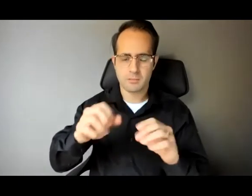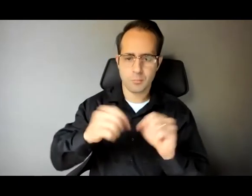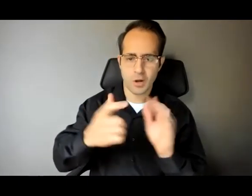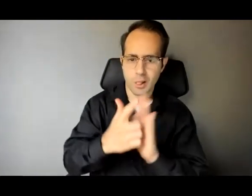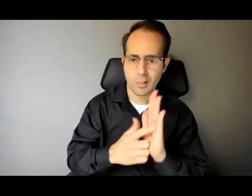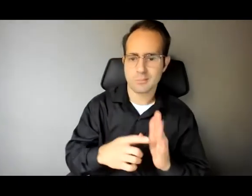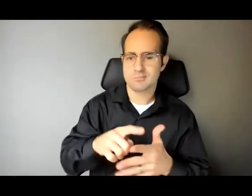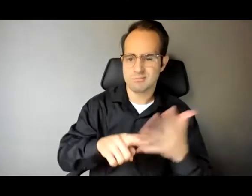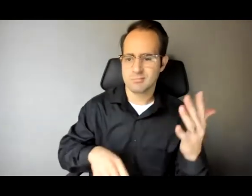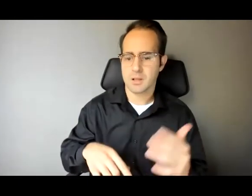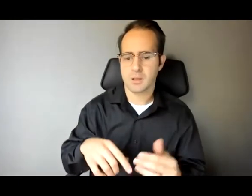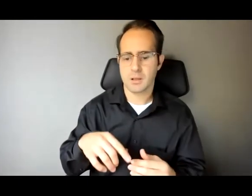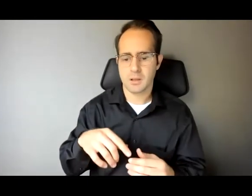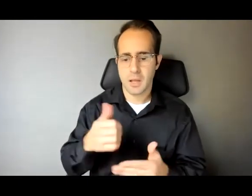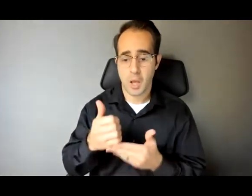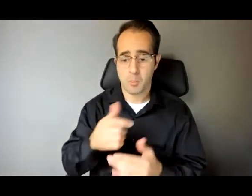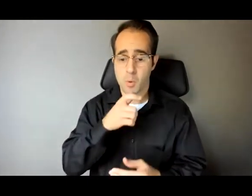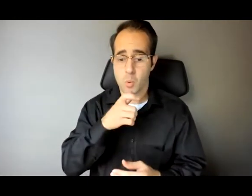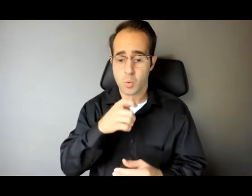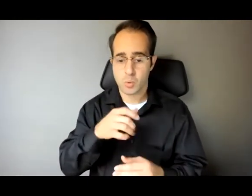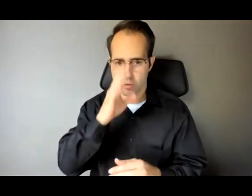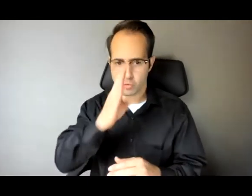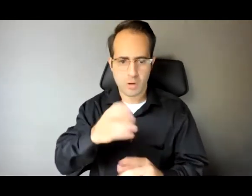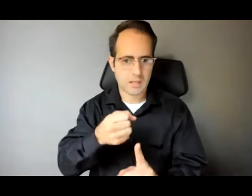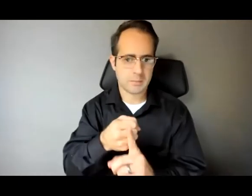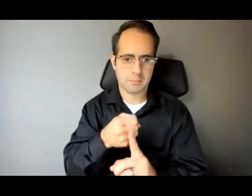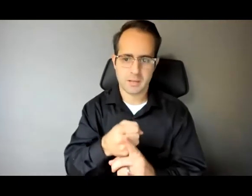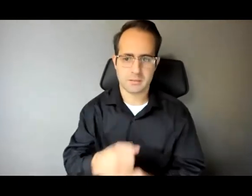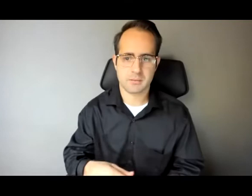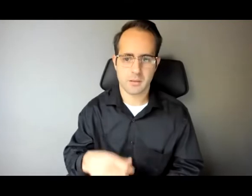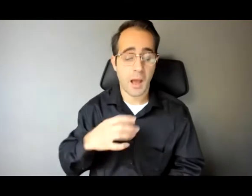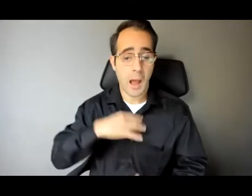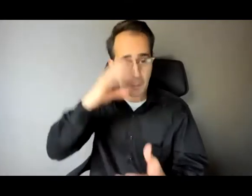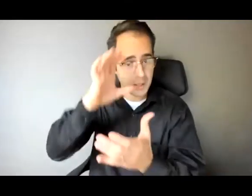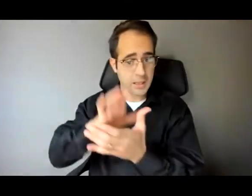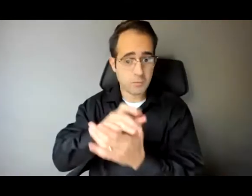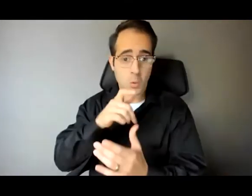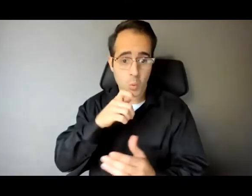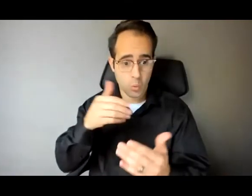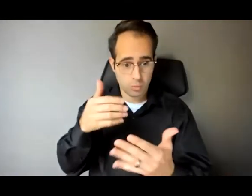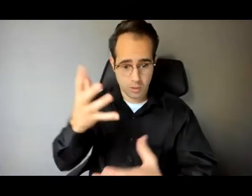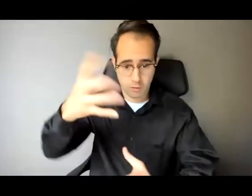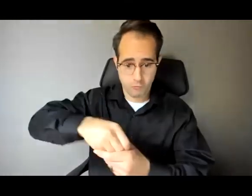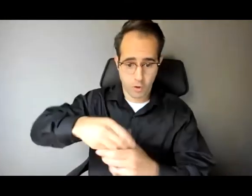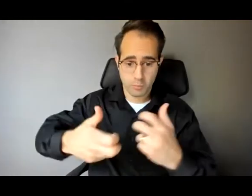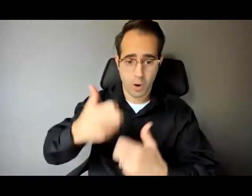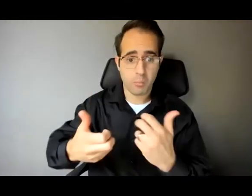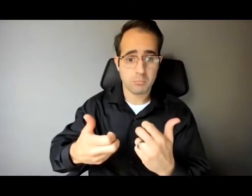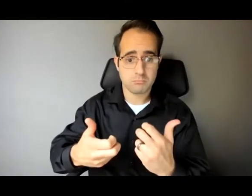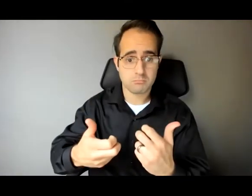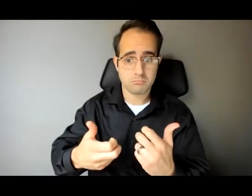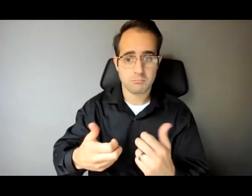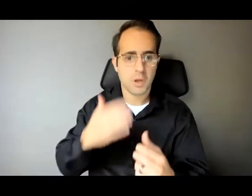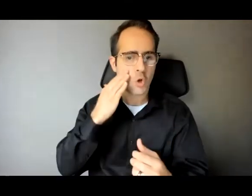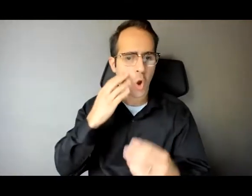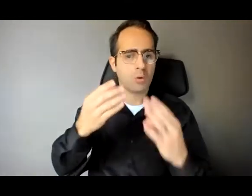people because anyone who knows me knows that I believe people closest to the problem are closest to the solution but furthest from power and resources